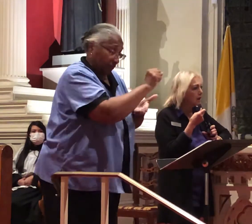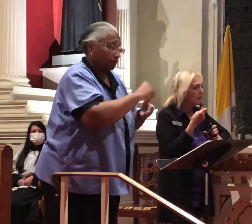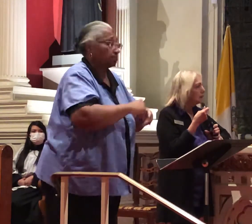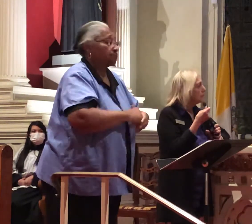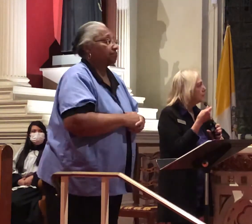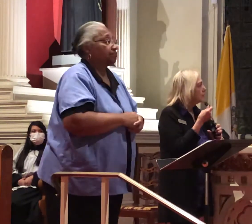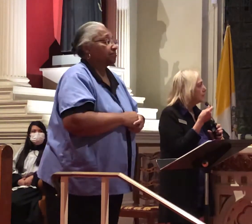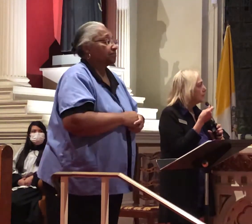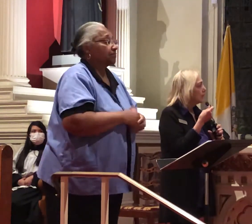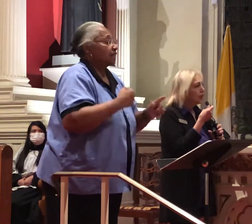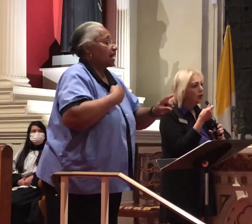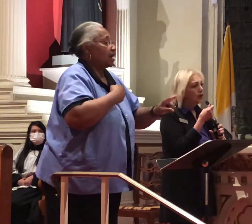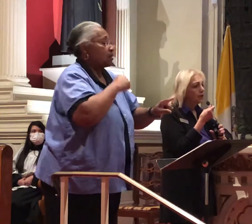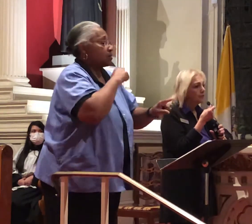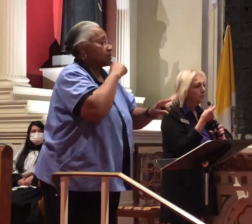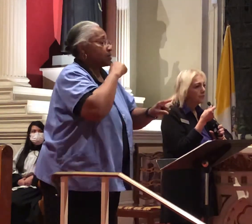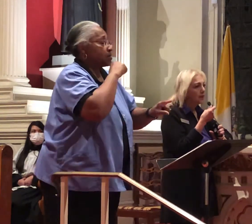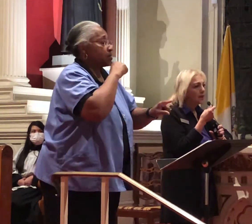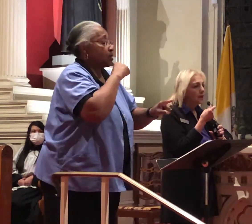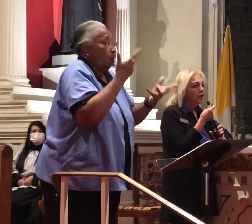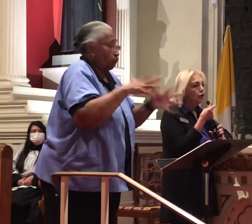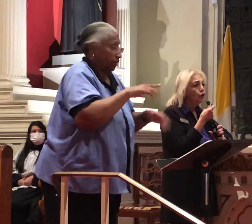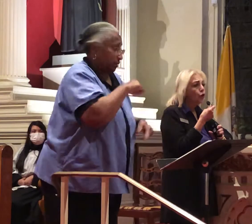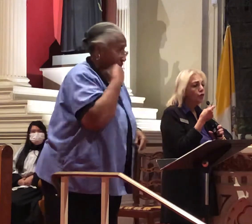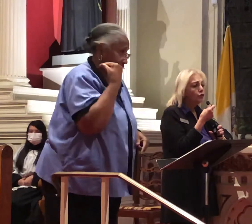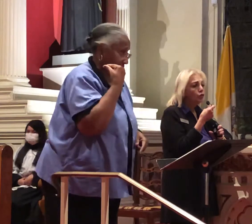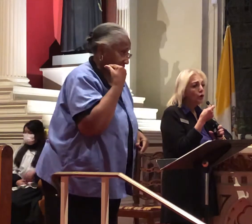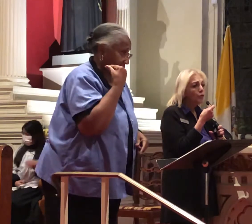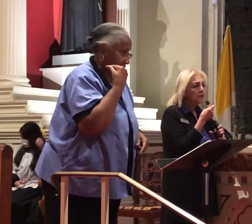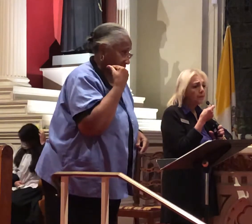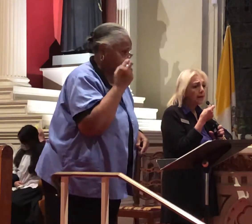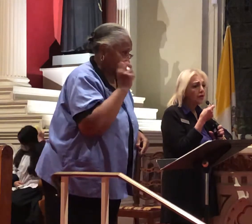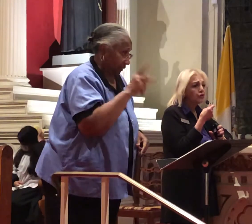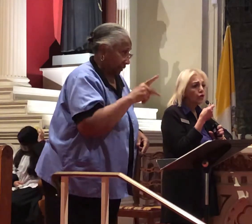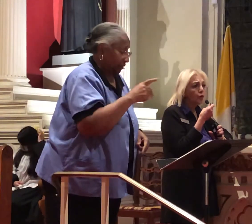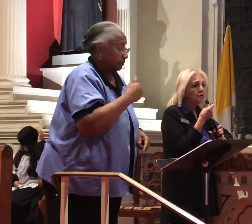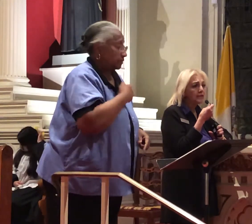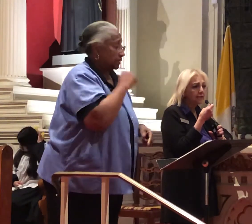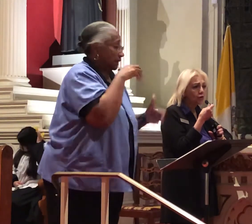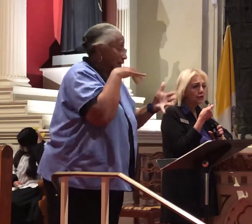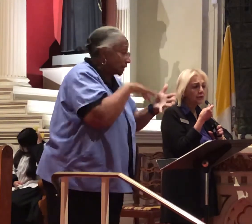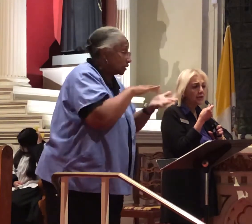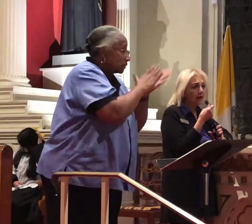not as a seminarian but as a priest working with the seminarian